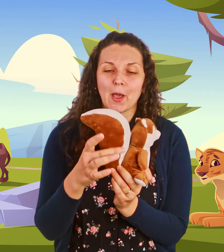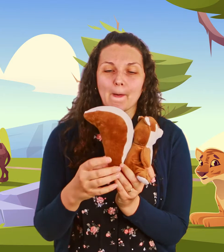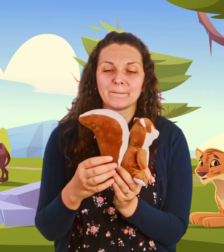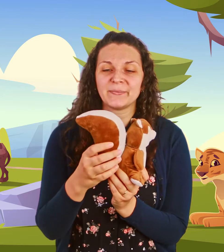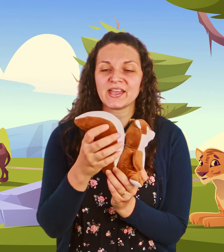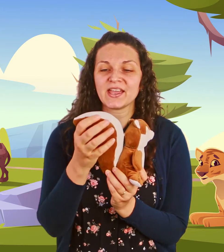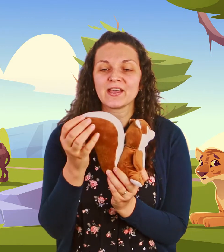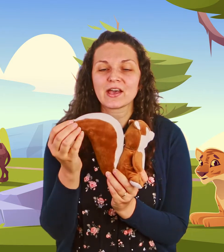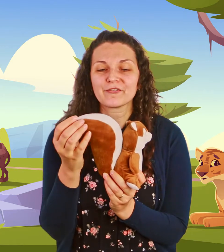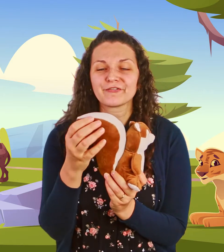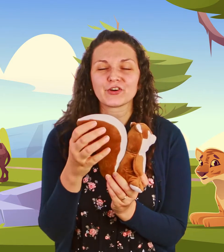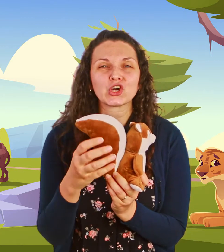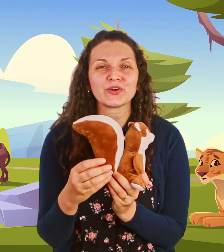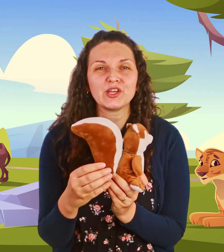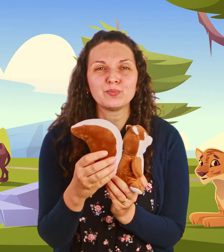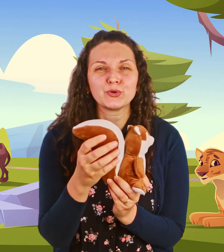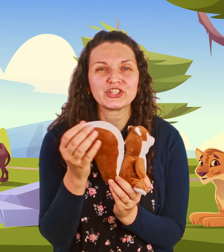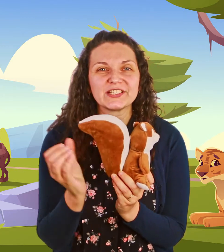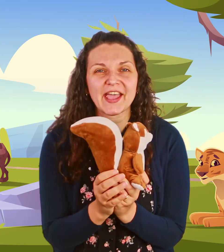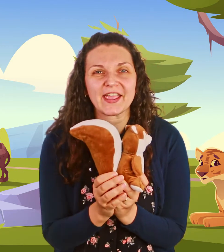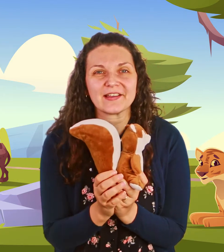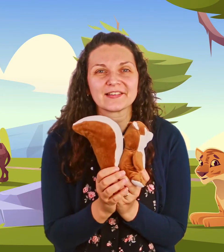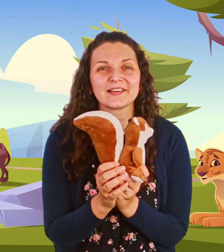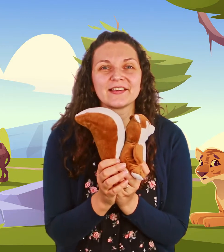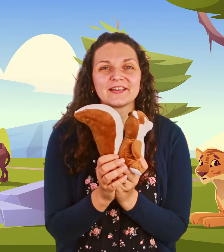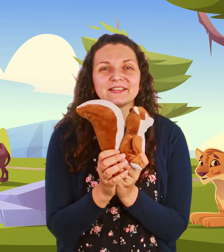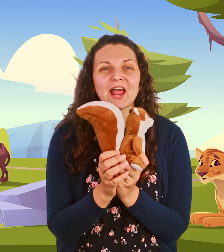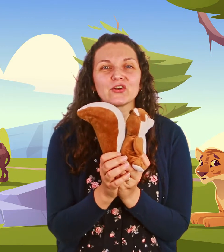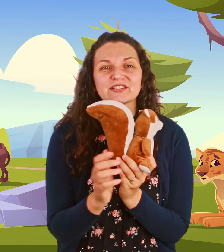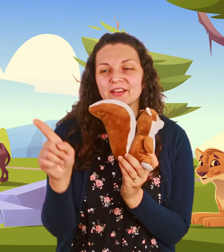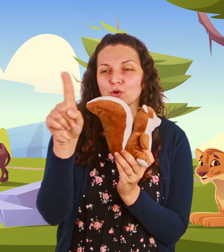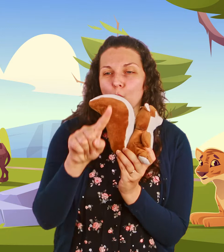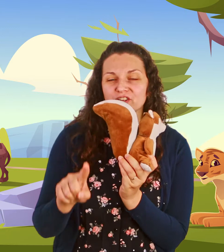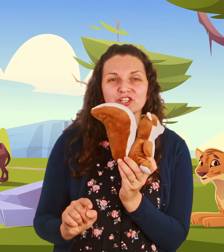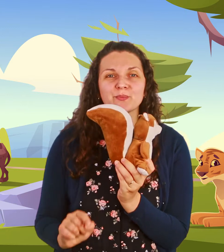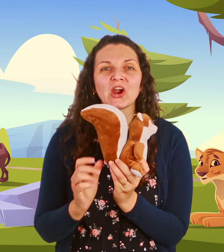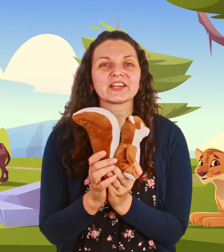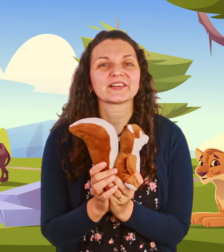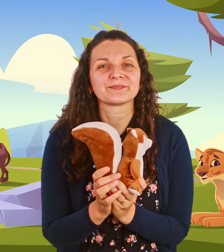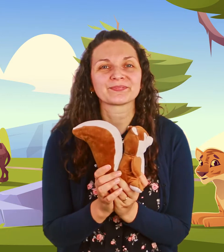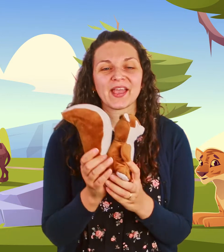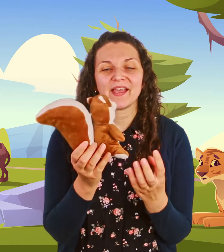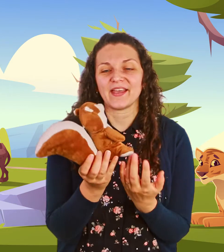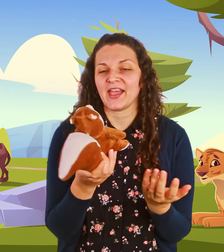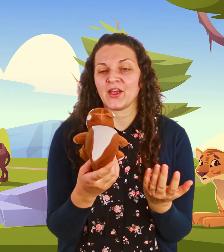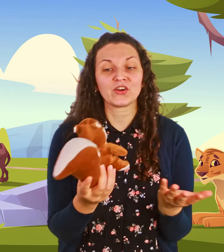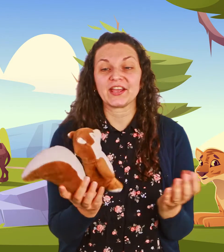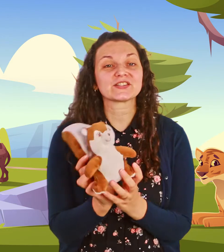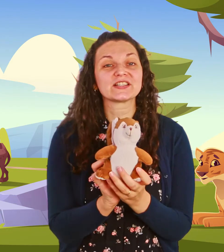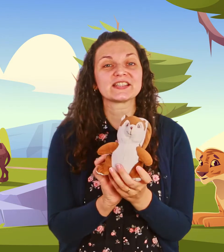big furry bushy tail that looks like a question mark and okay so this is